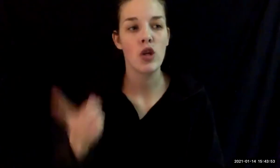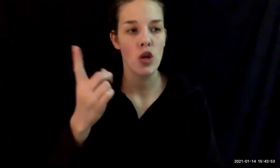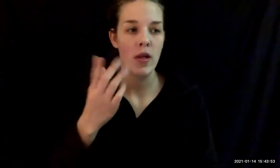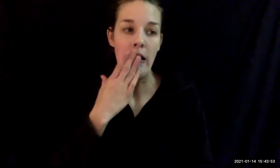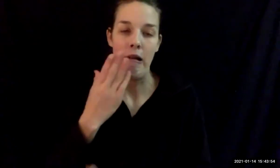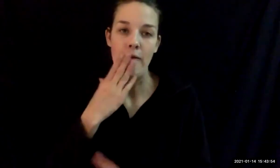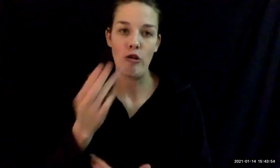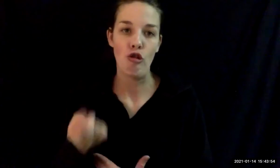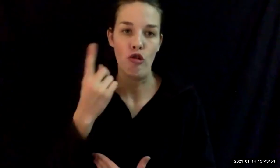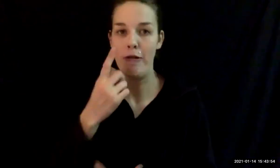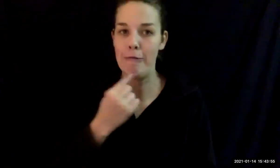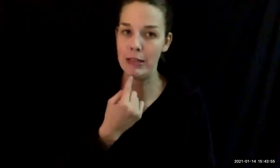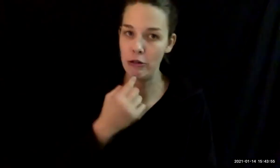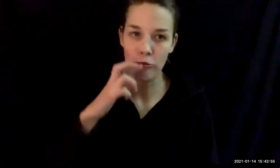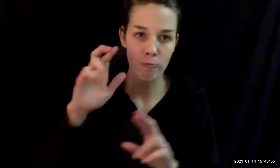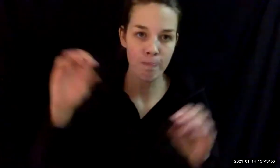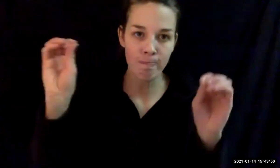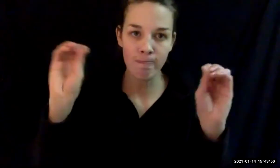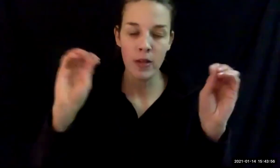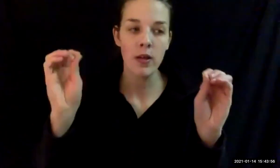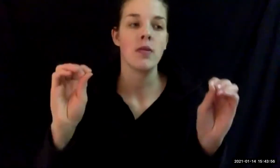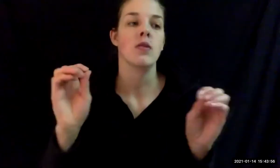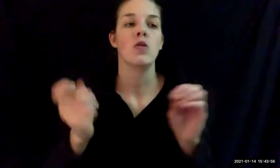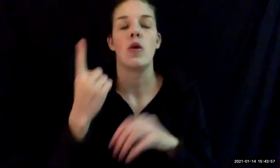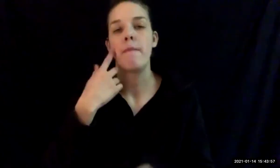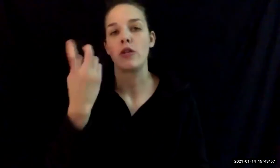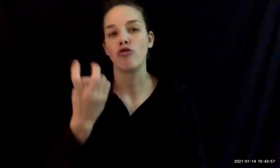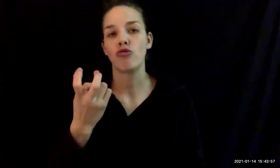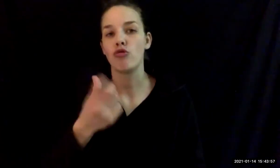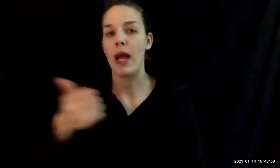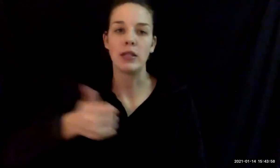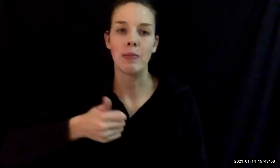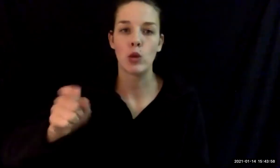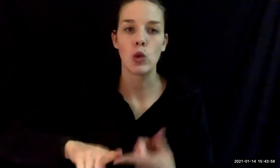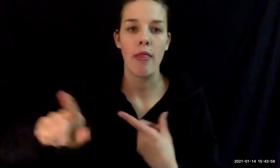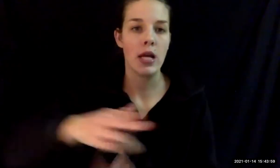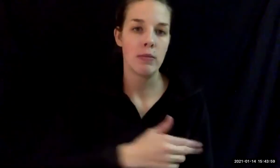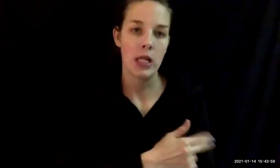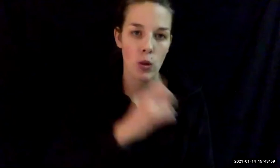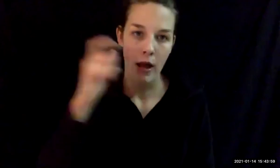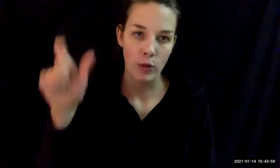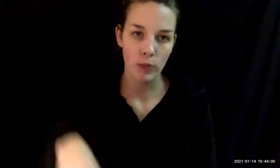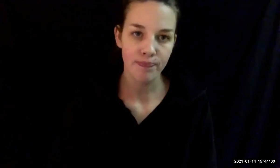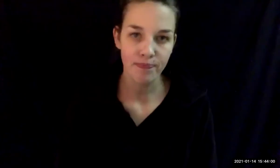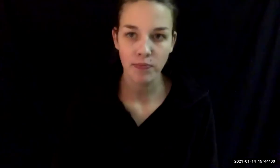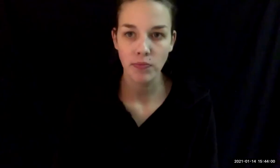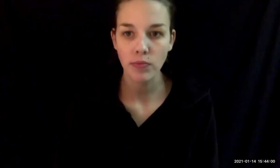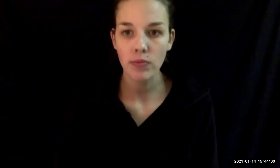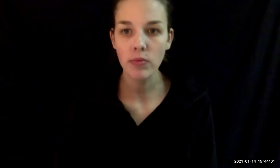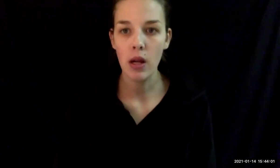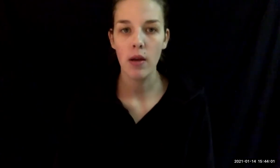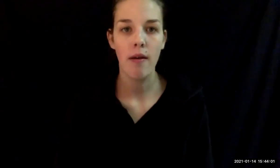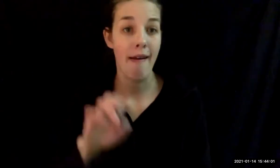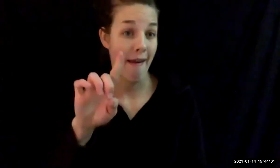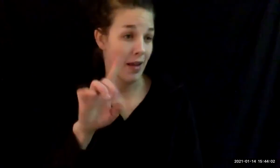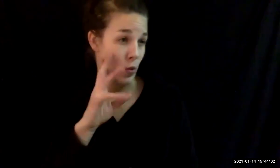had any serious reaction and no one had to be transported to the hospital. Ed, do you want to add